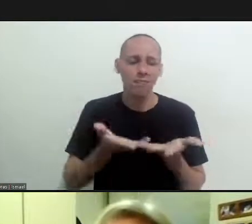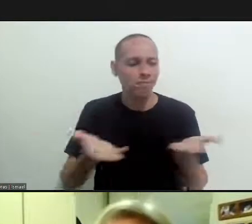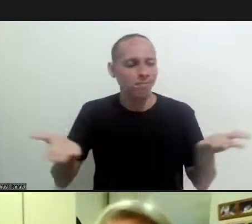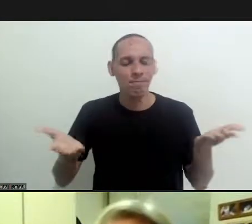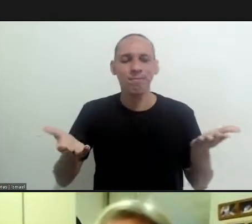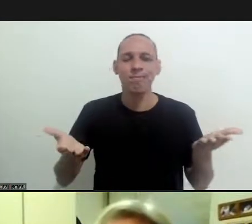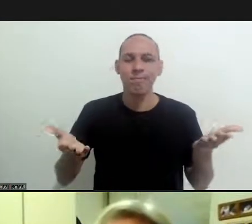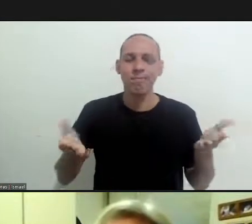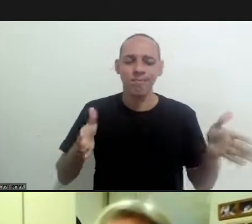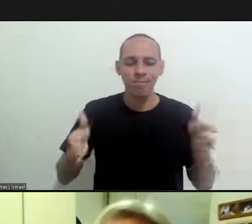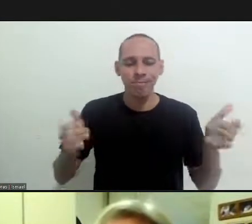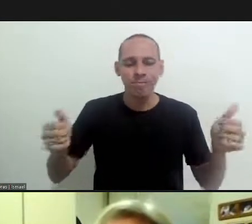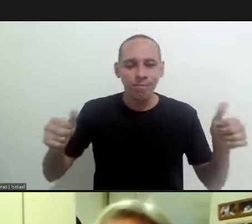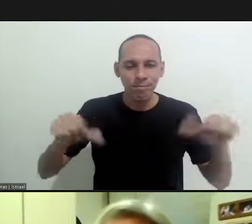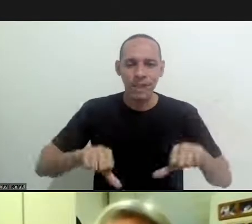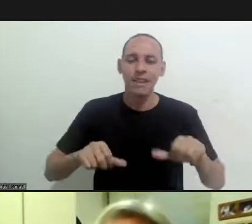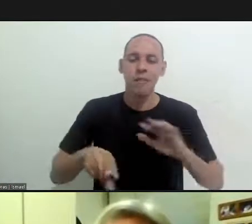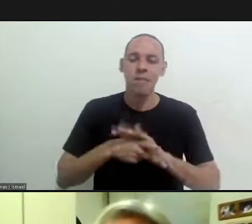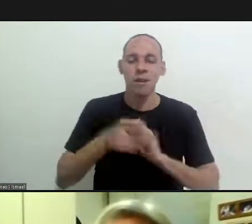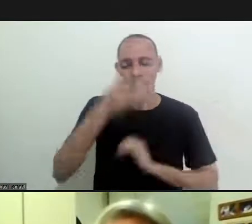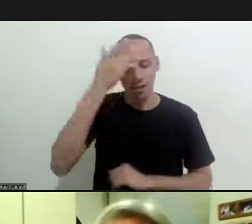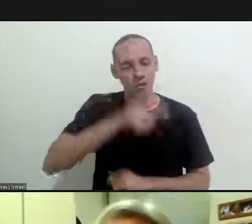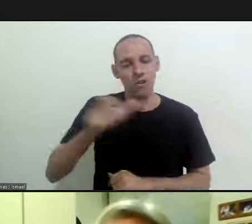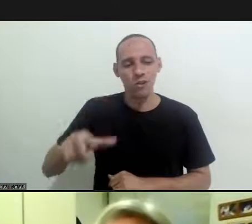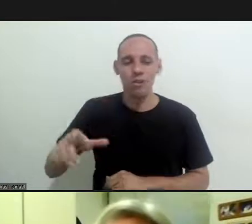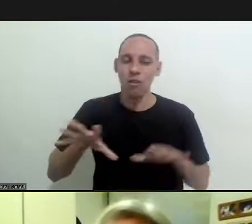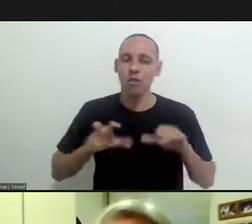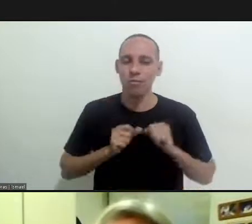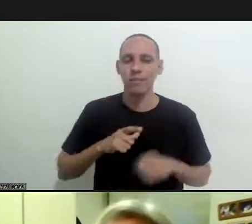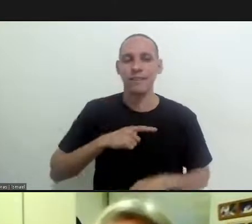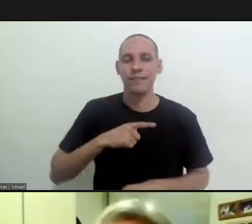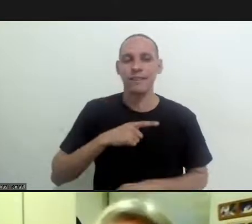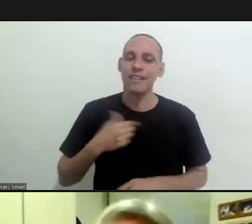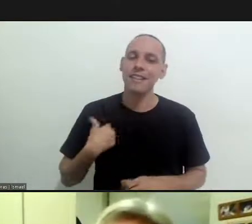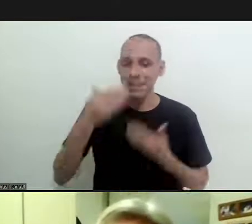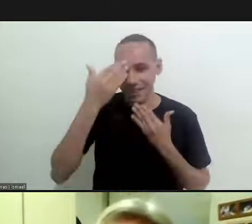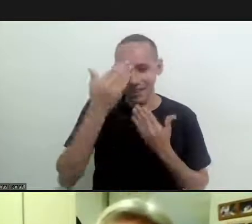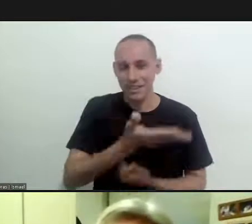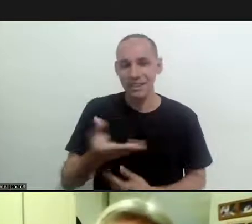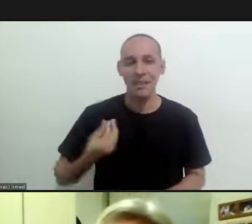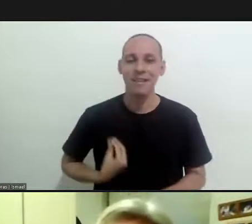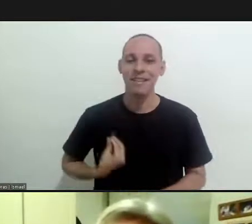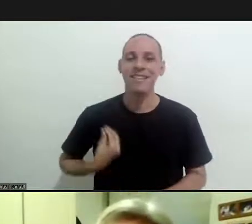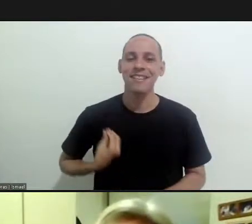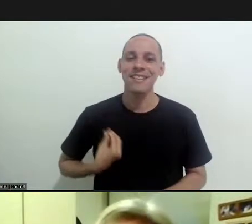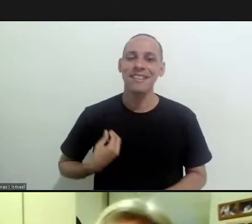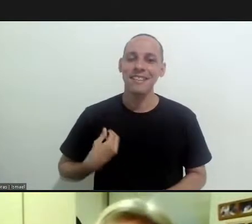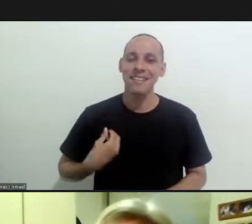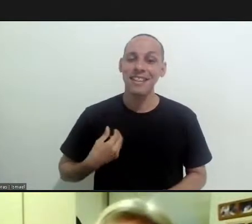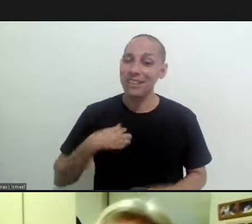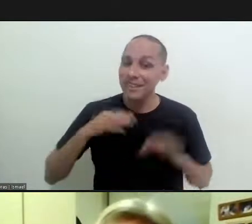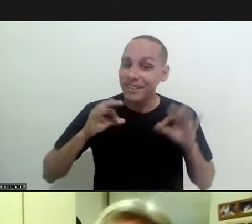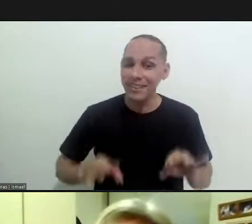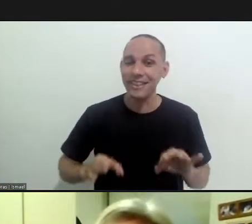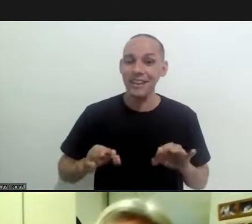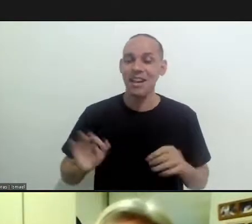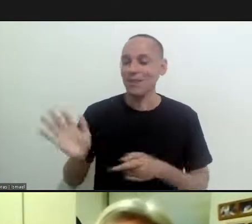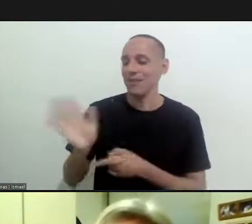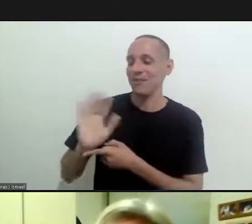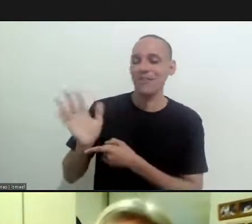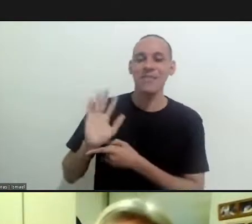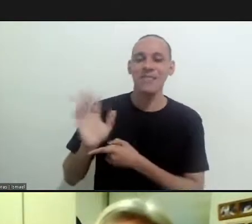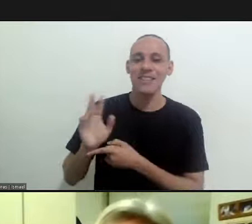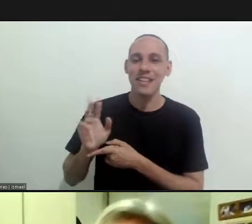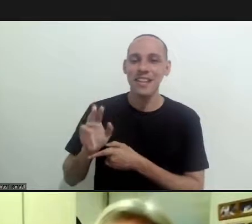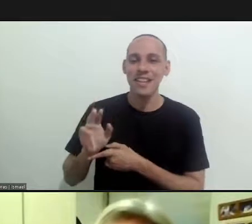traumatic situation of chagas so i'd like to thank all of you for being here and i am sure that